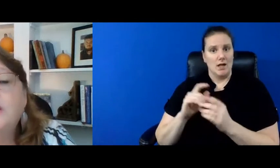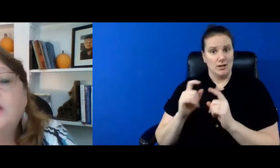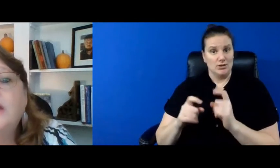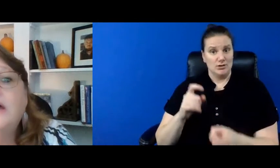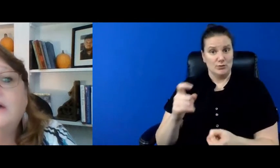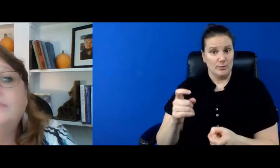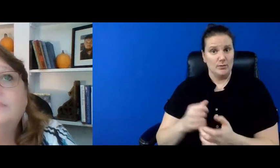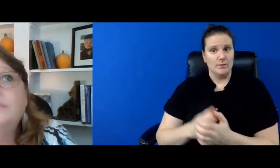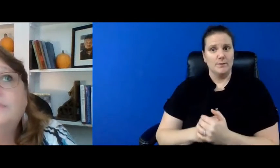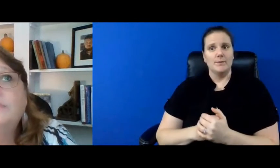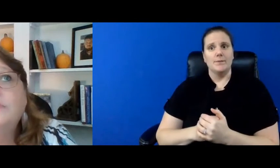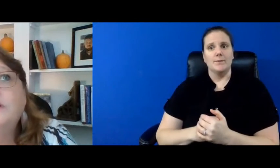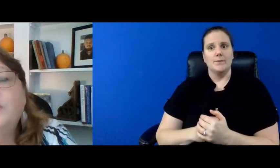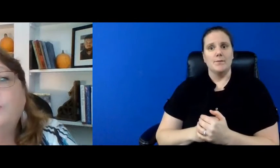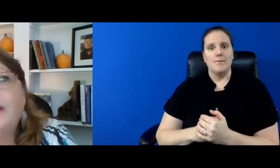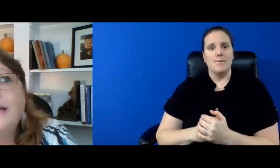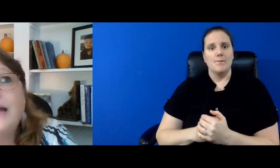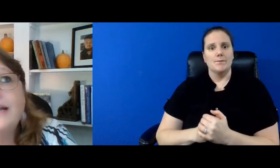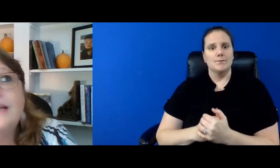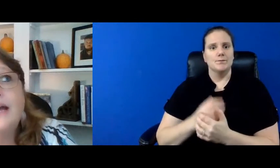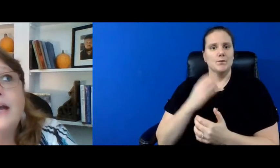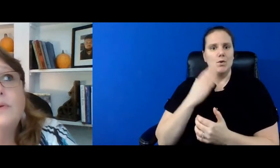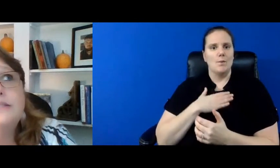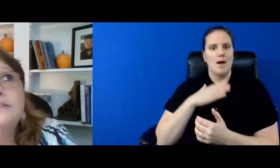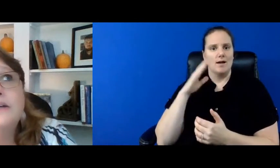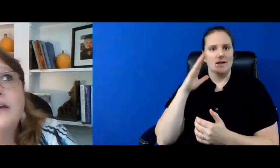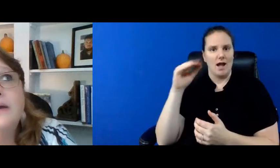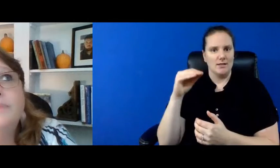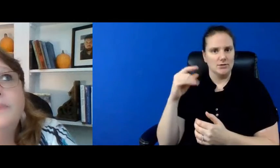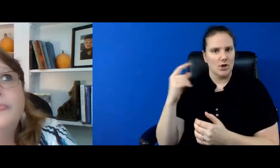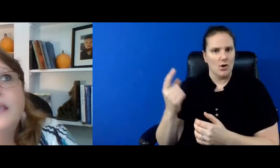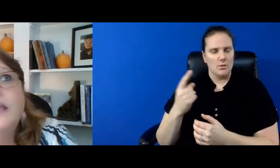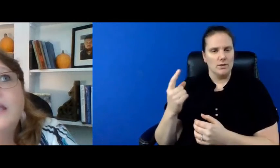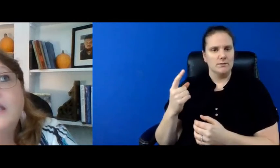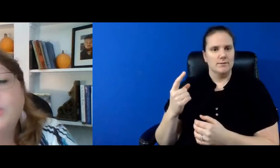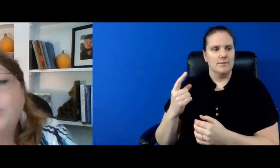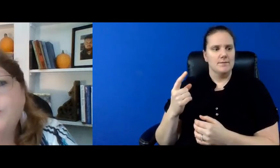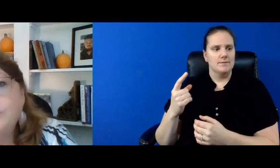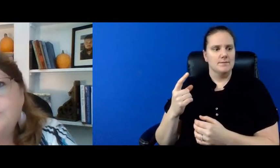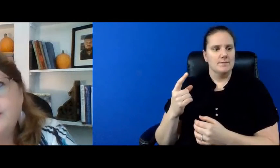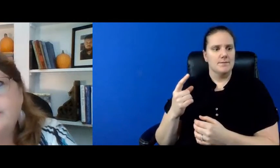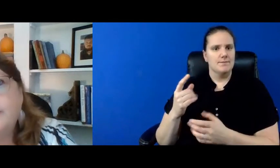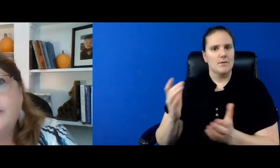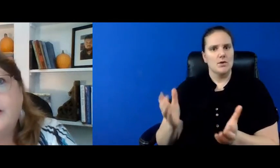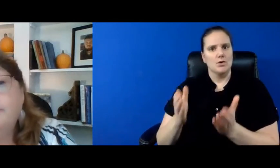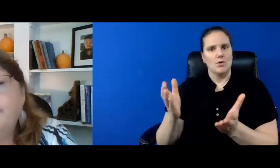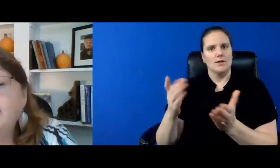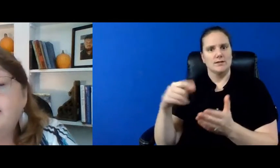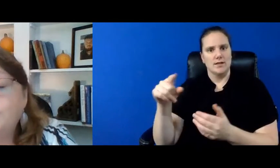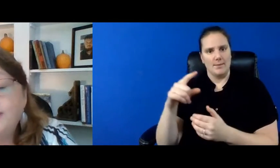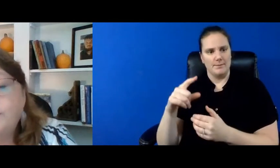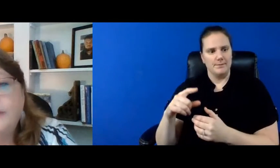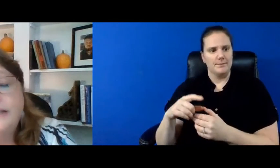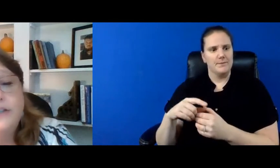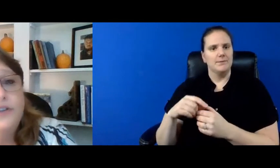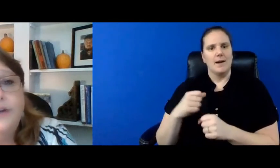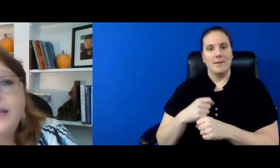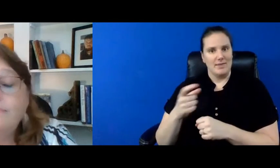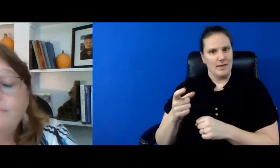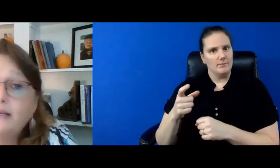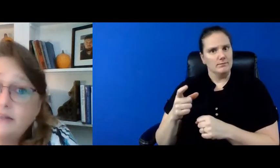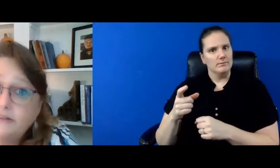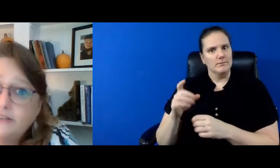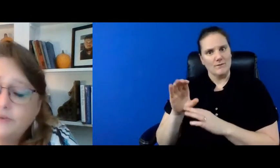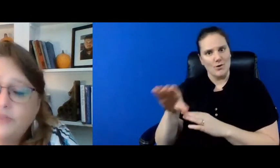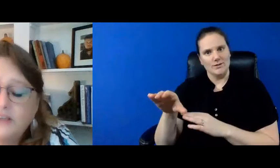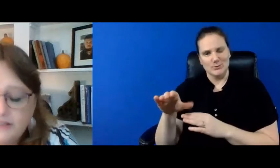um you know my guys i always um encourage them i made them when they were littler you